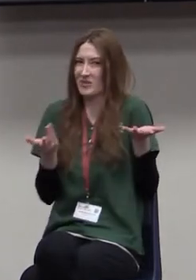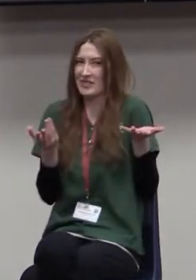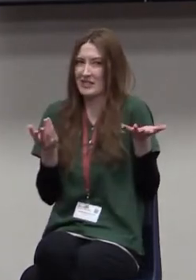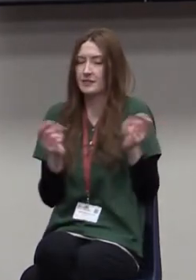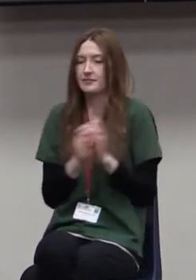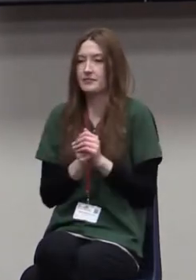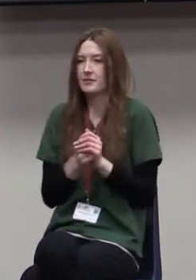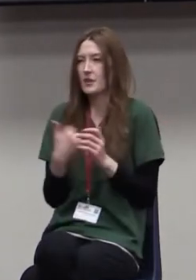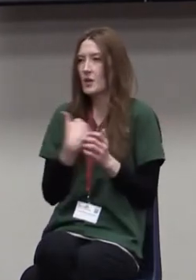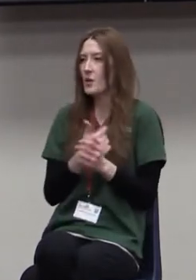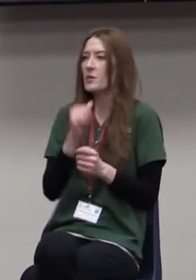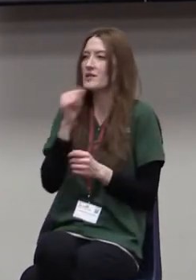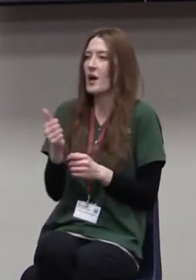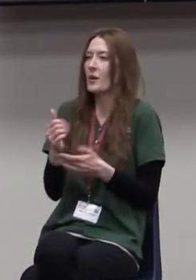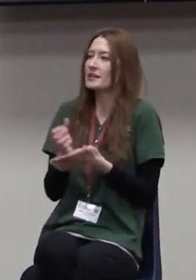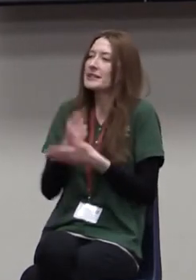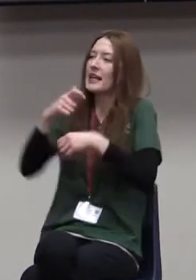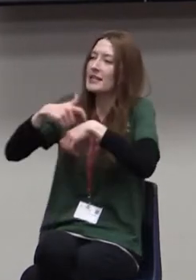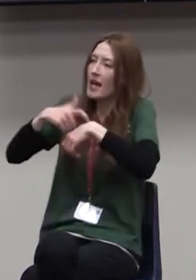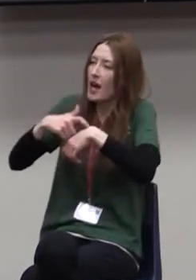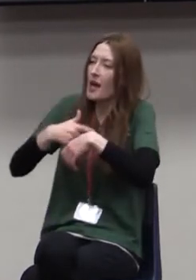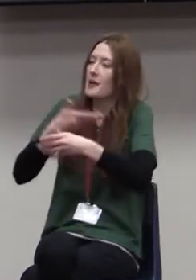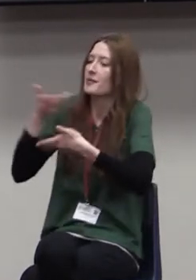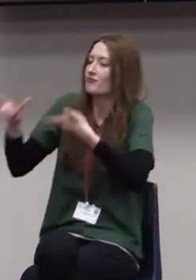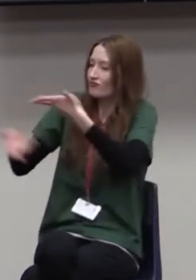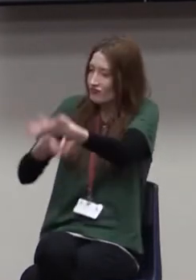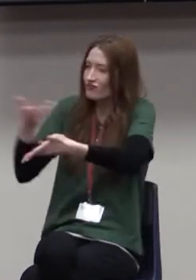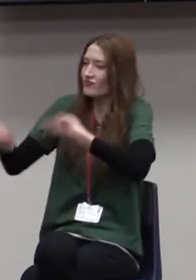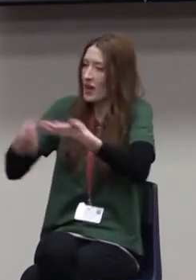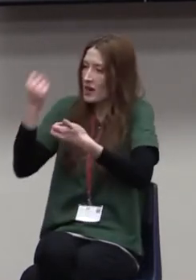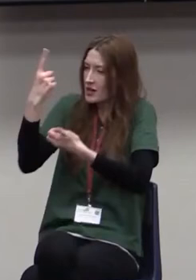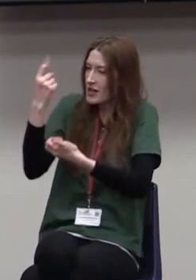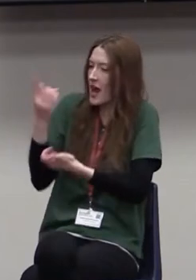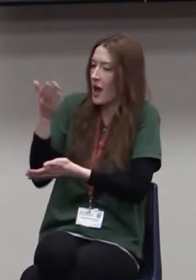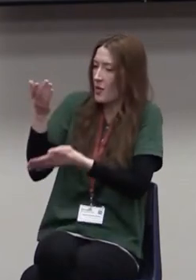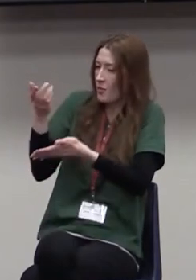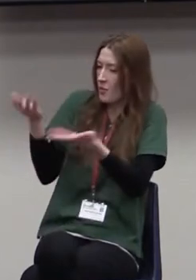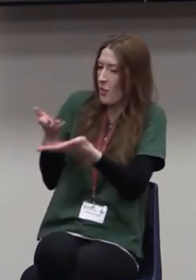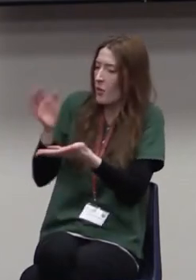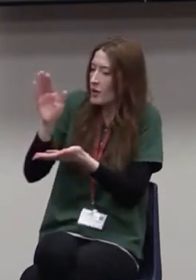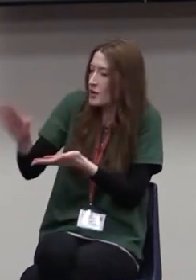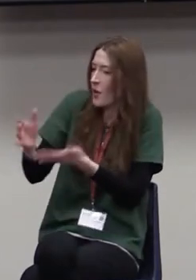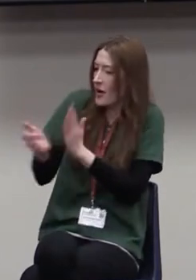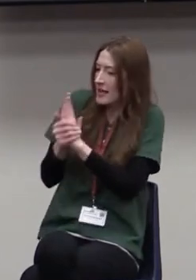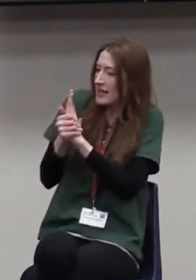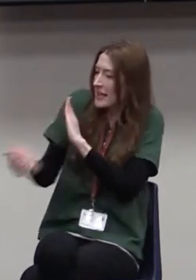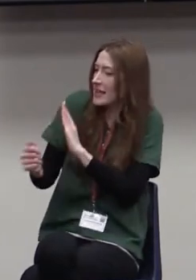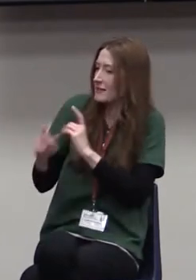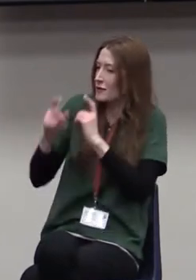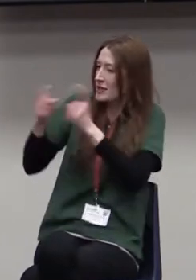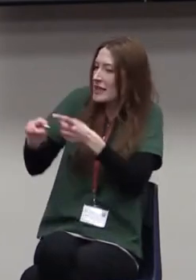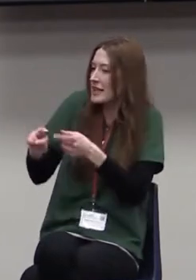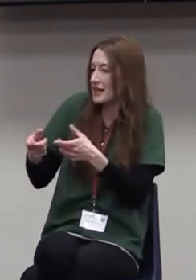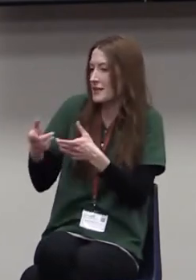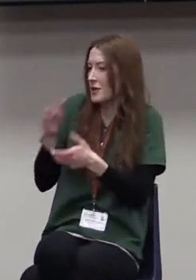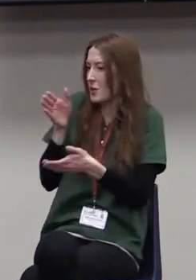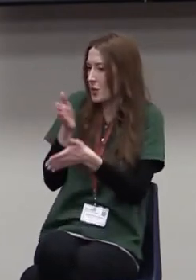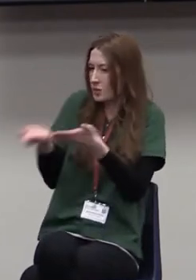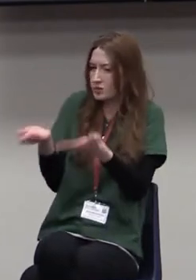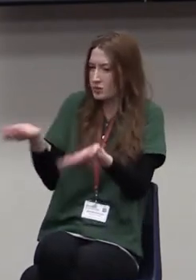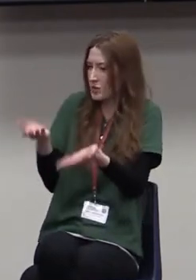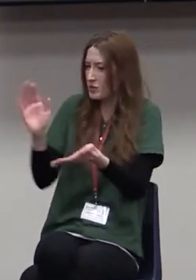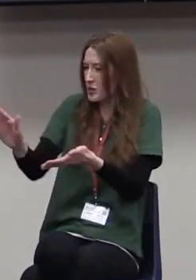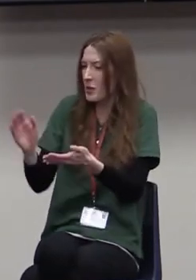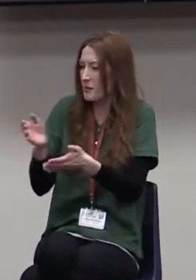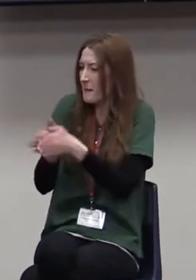experience and understand what their giftedness is. What are they capable of doing? What are they passionate about? I worked with a